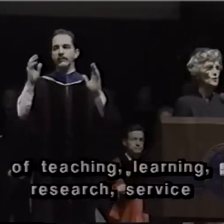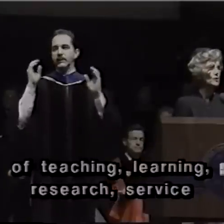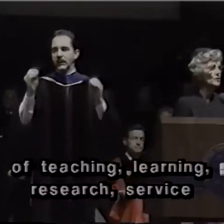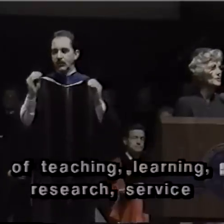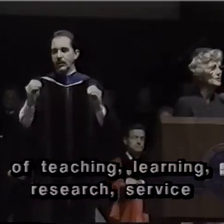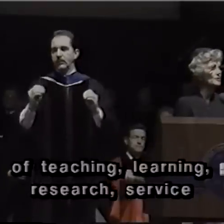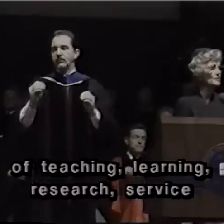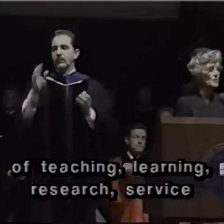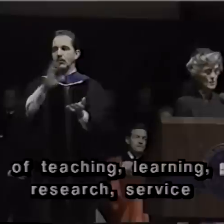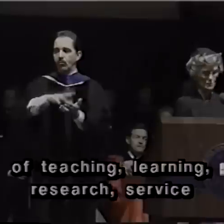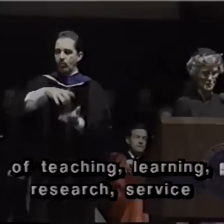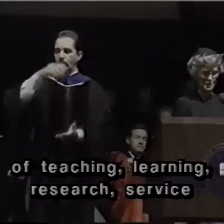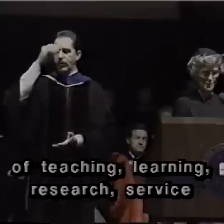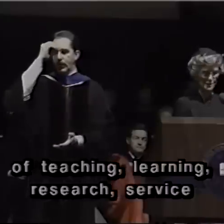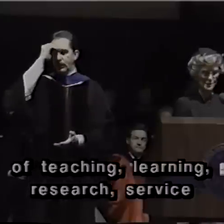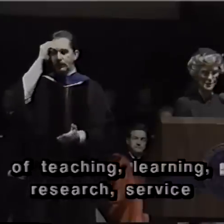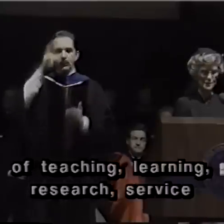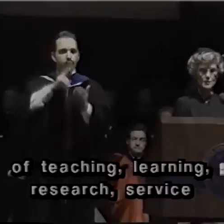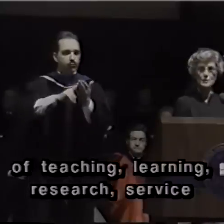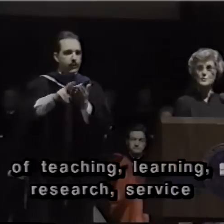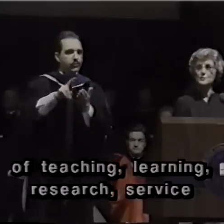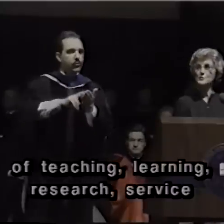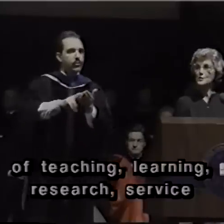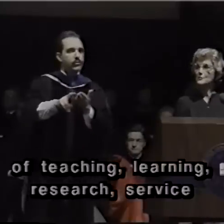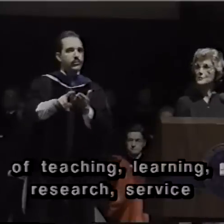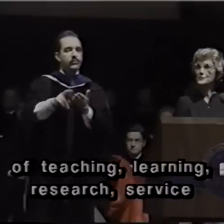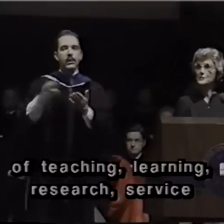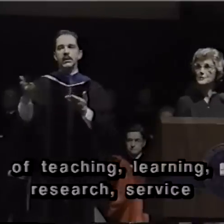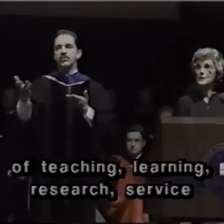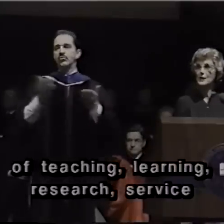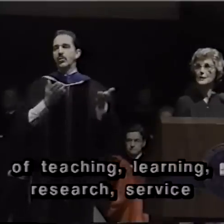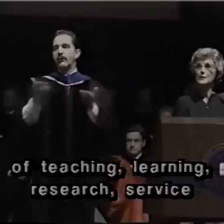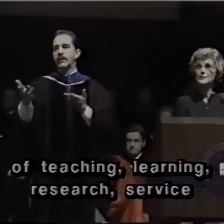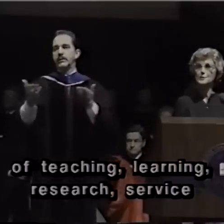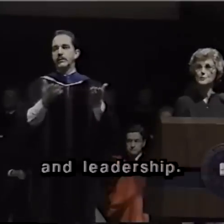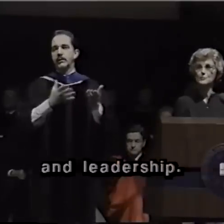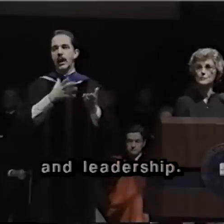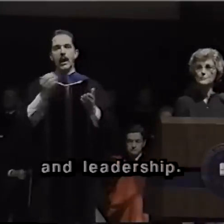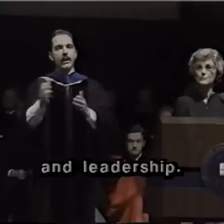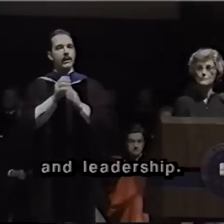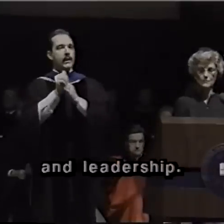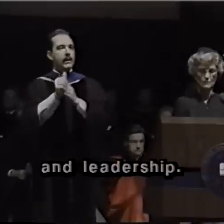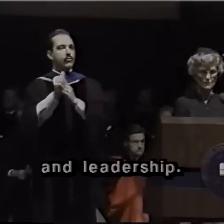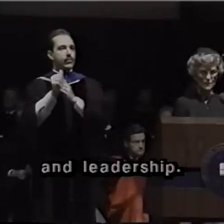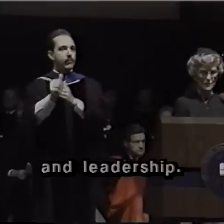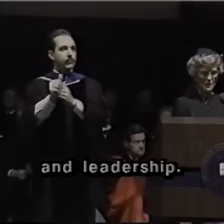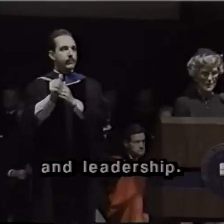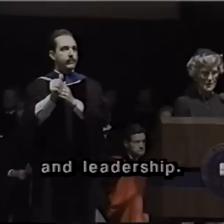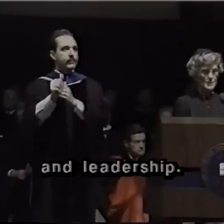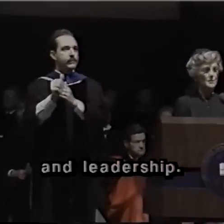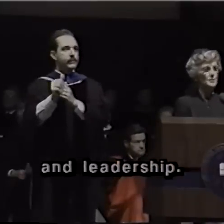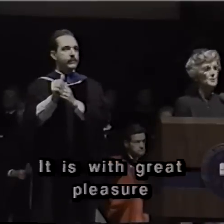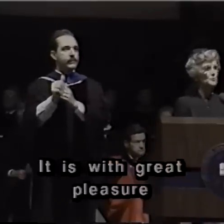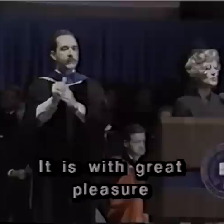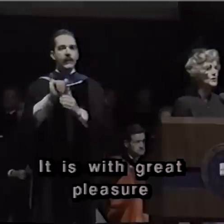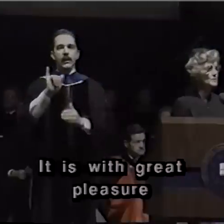learning, research, service, and leadership. It is with great